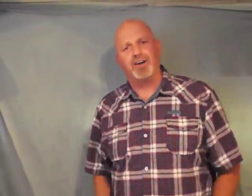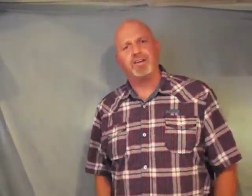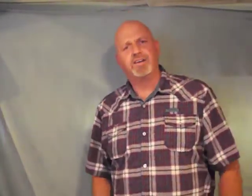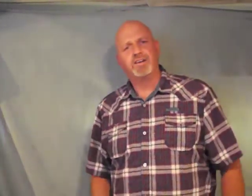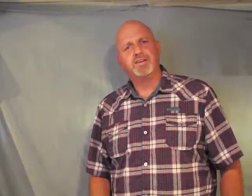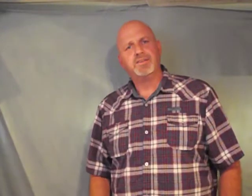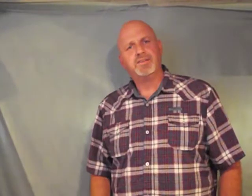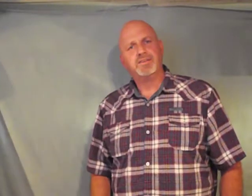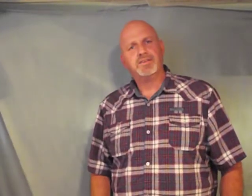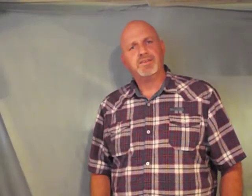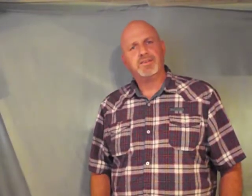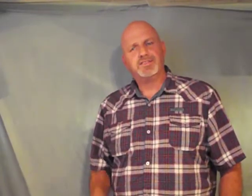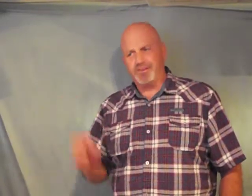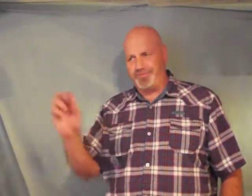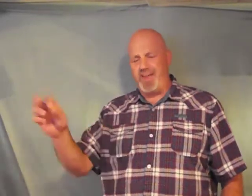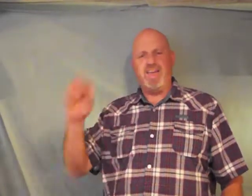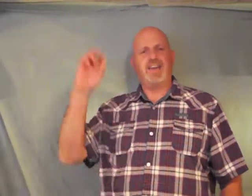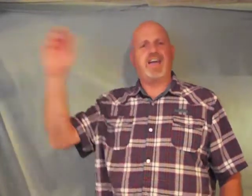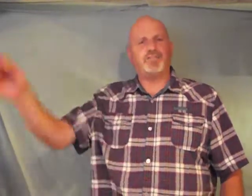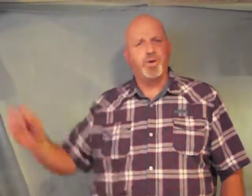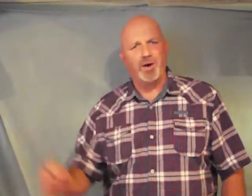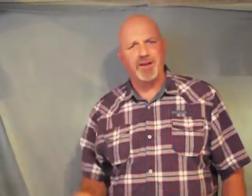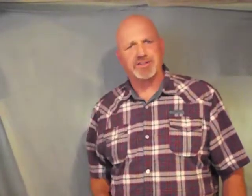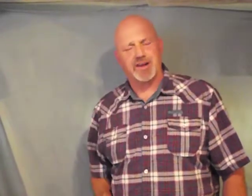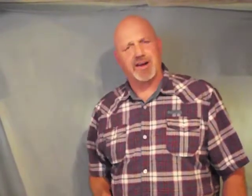to feed everyone that's looking